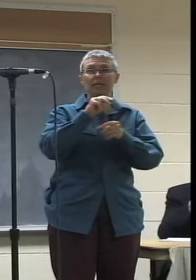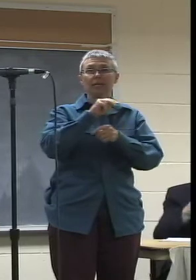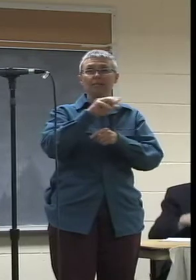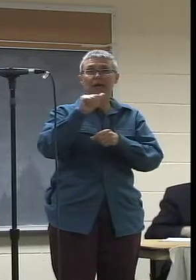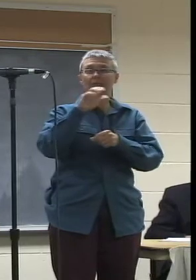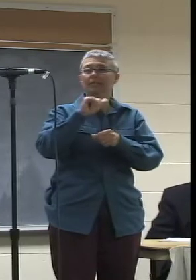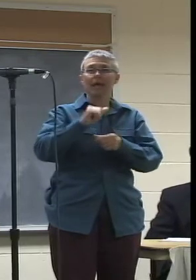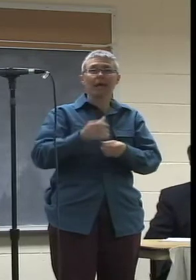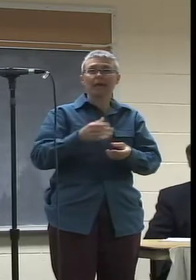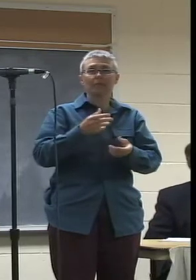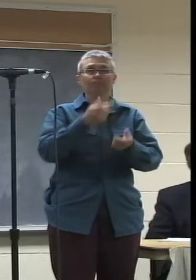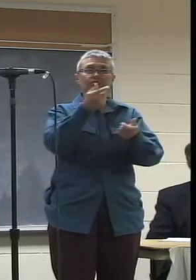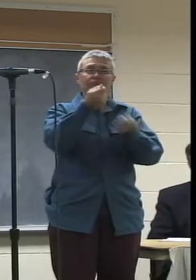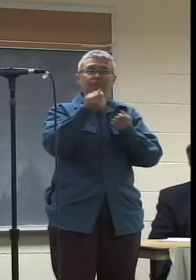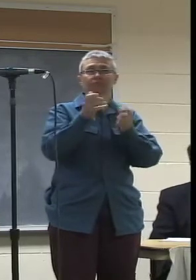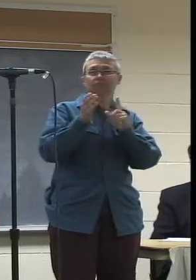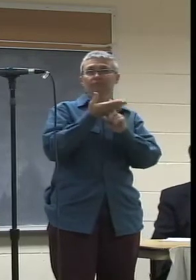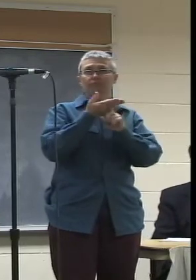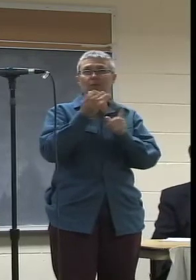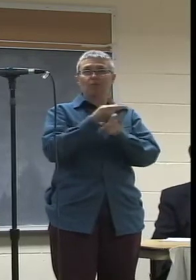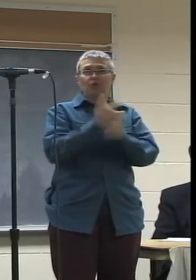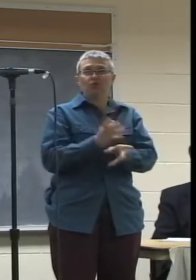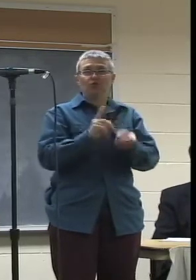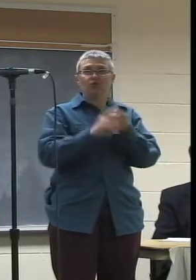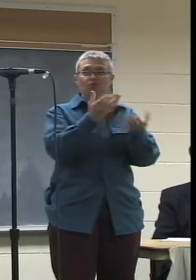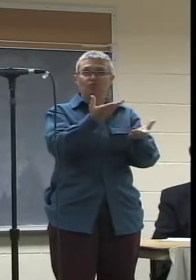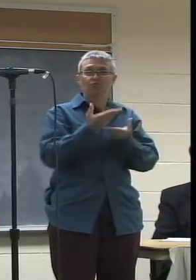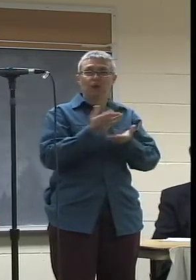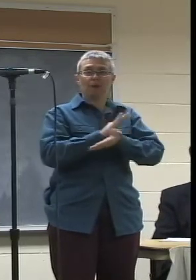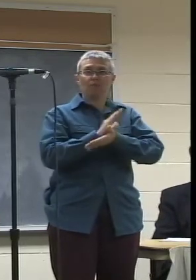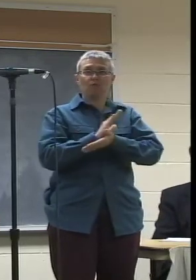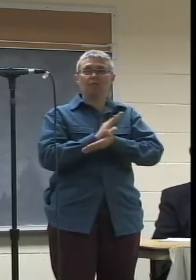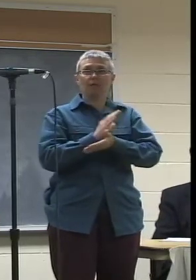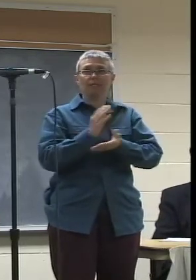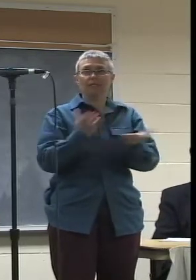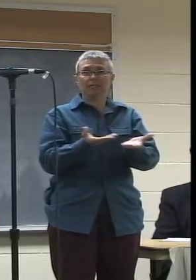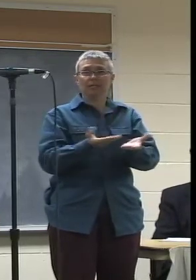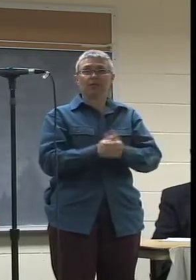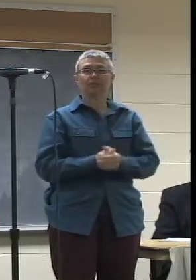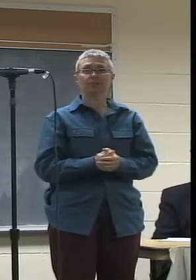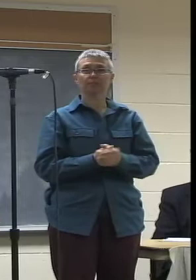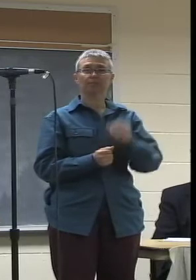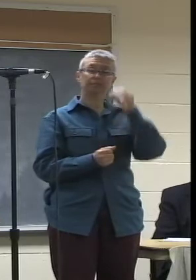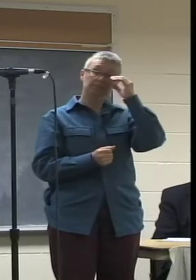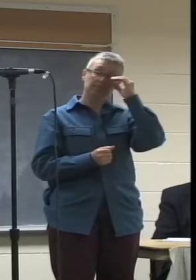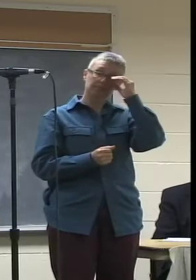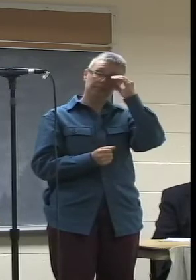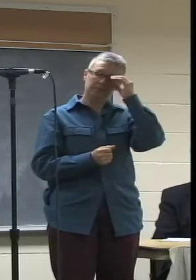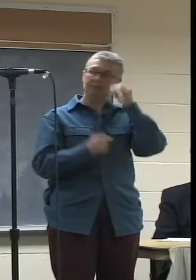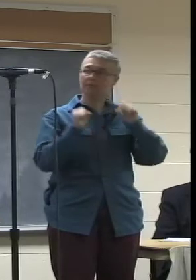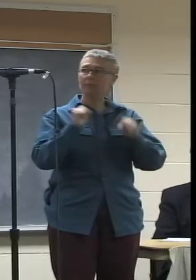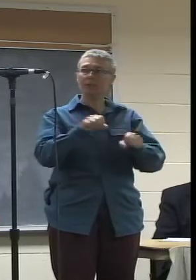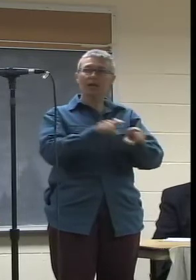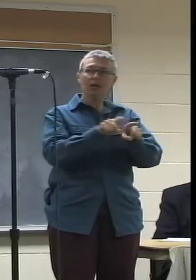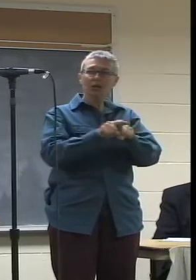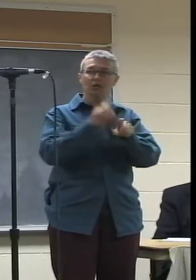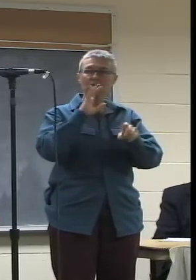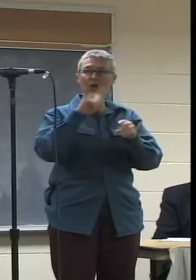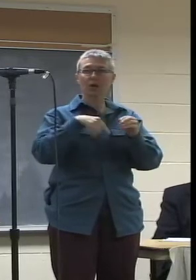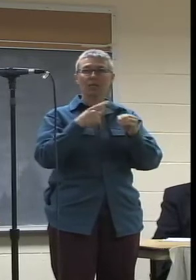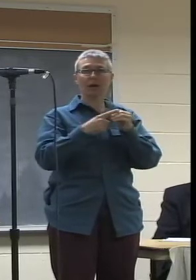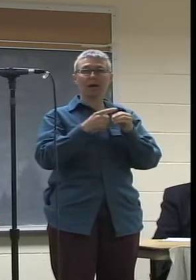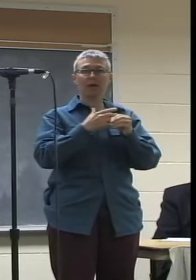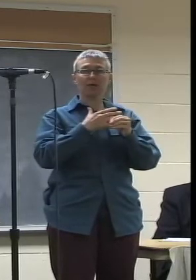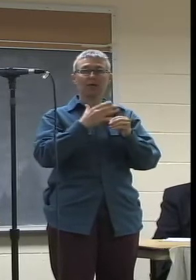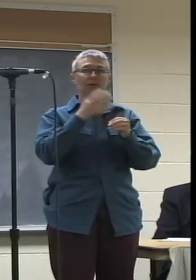enhances producers wanting to bring money into the state. I can speak from some